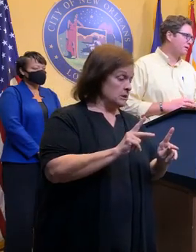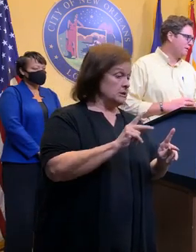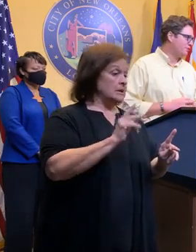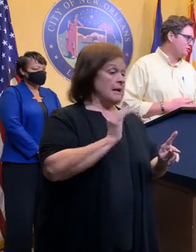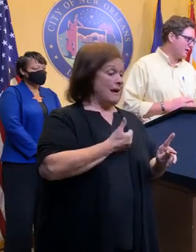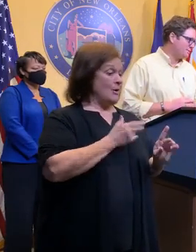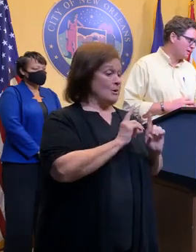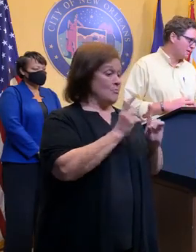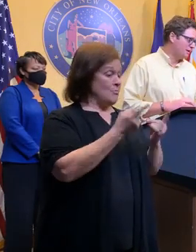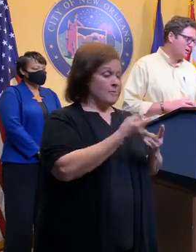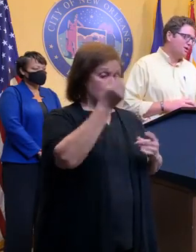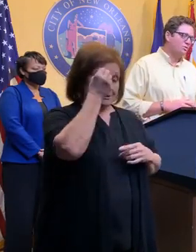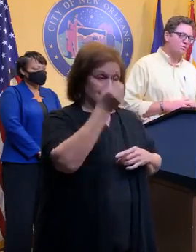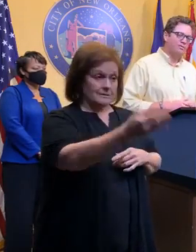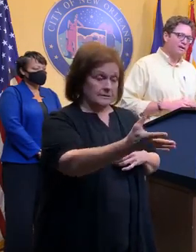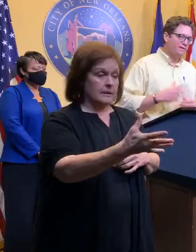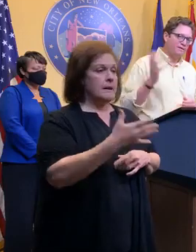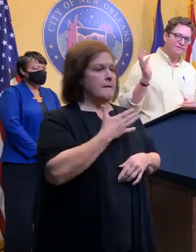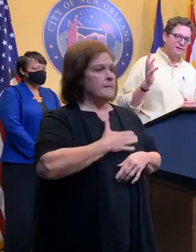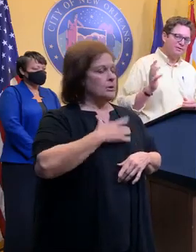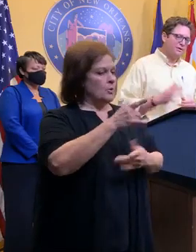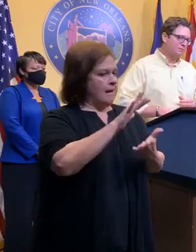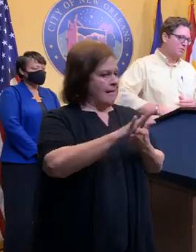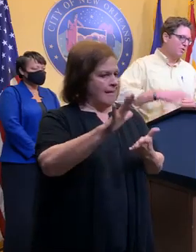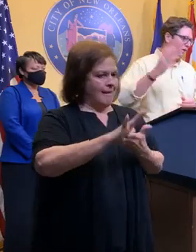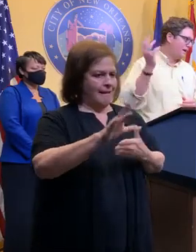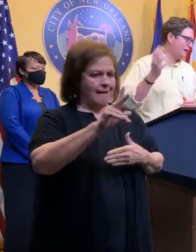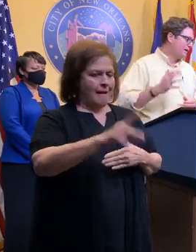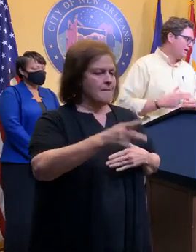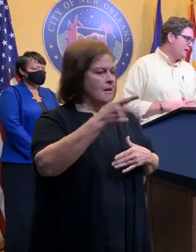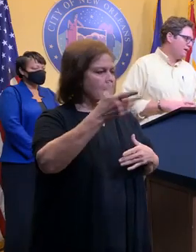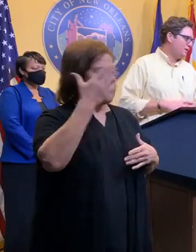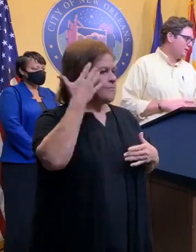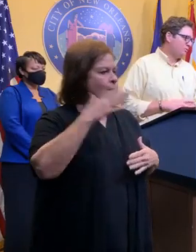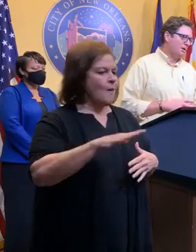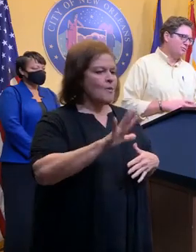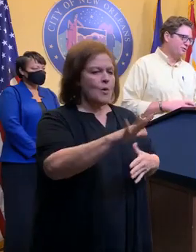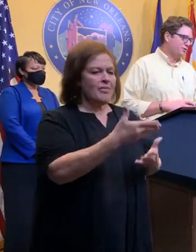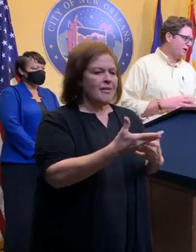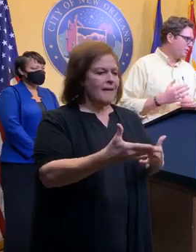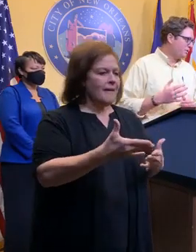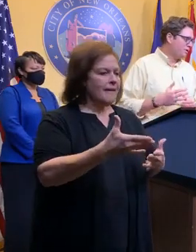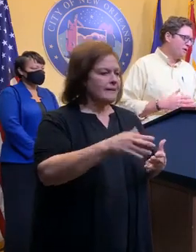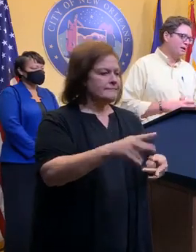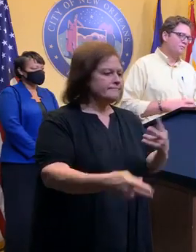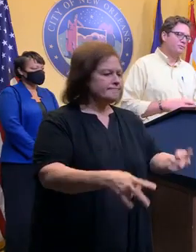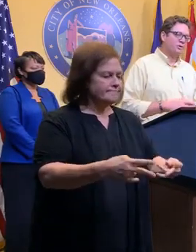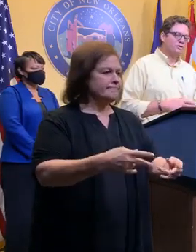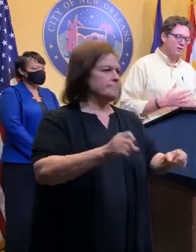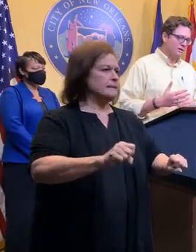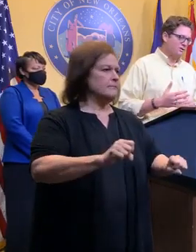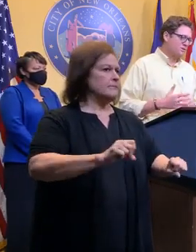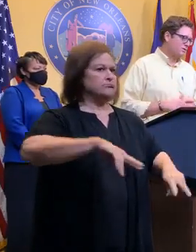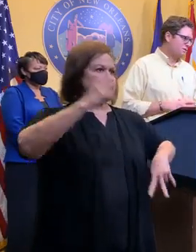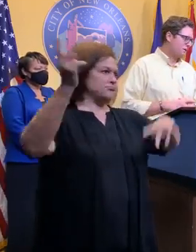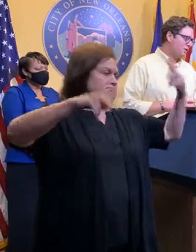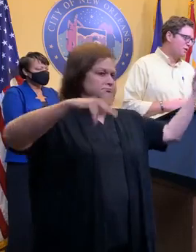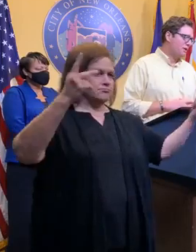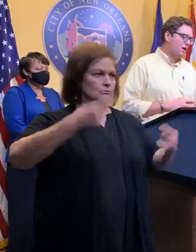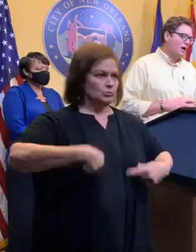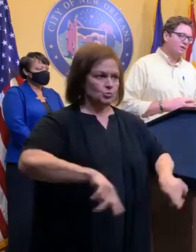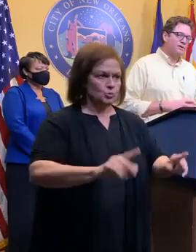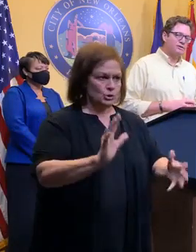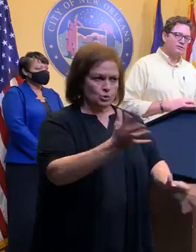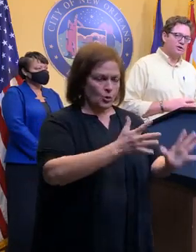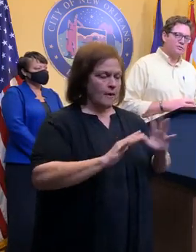wait for that email. Clean up your job site. Remove anything that's out there that can blow away and cause problems for your neighbor, for our drainage system,